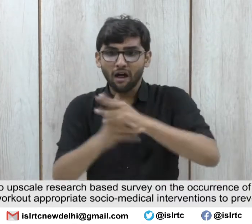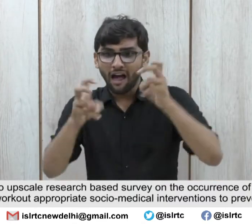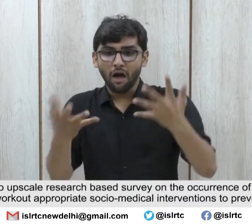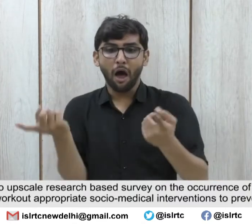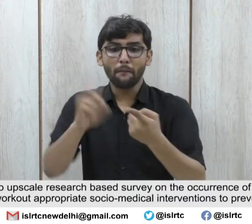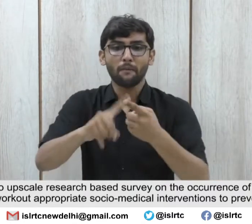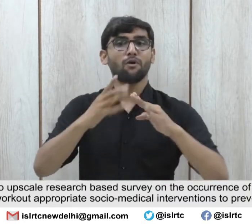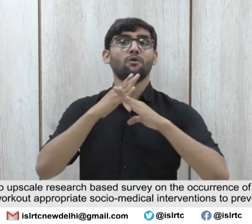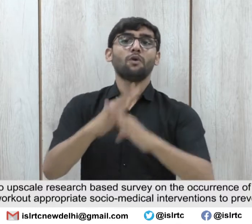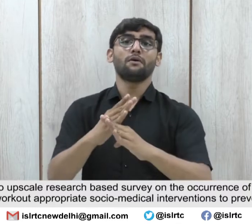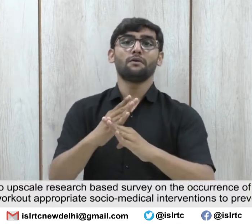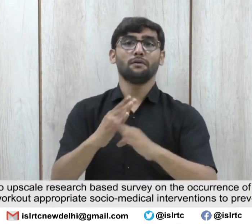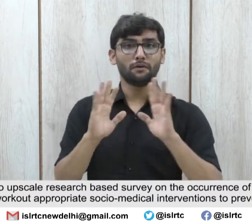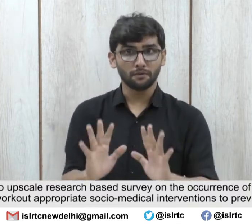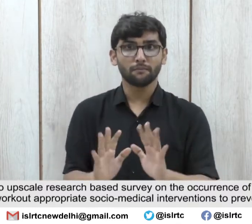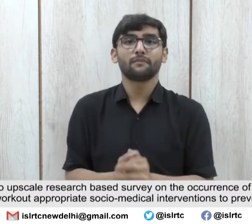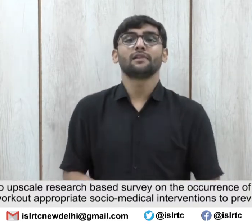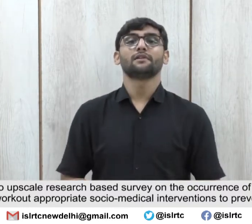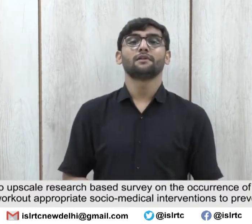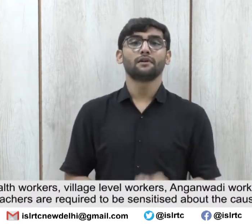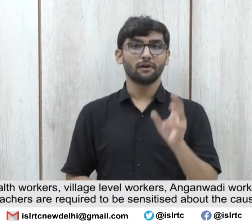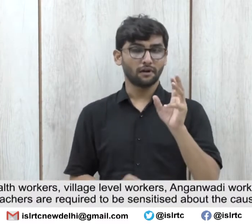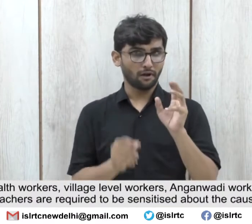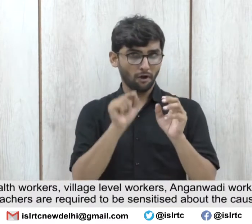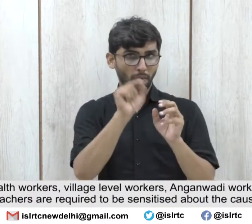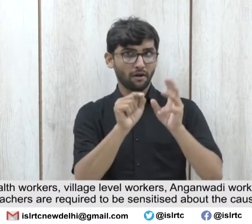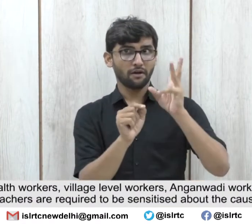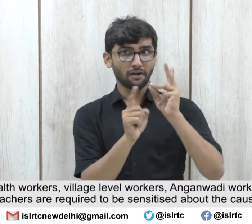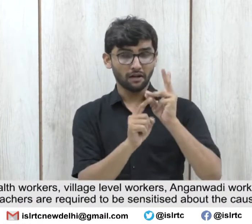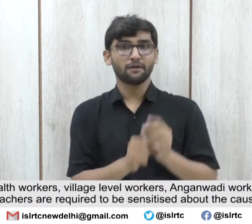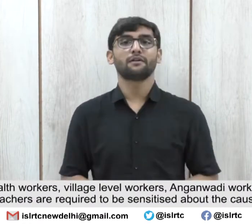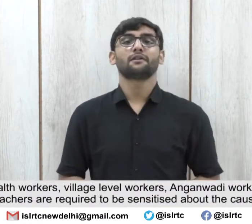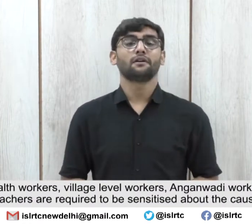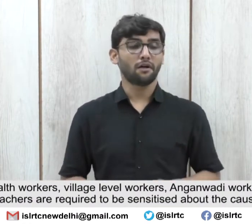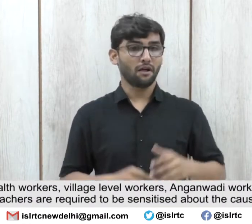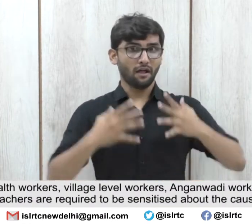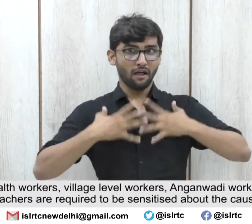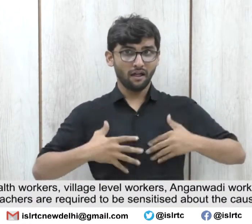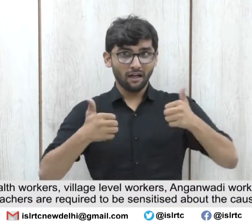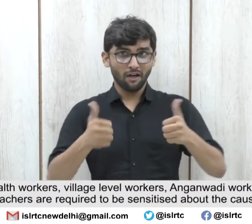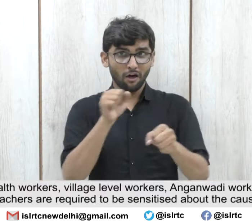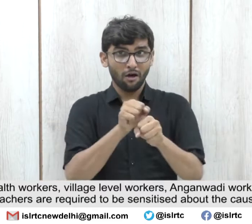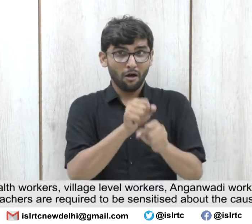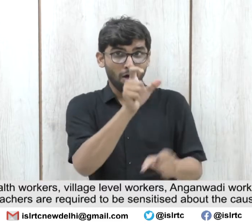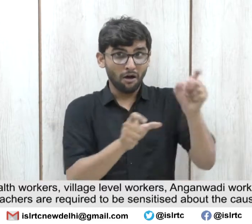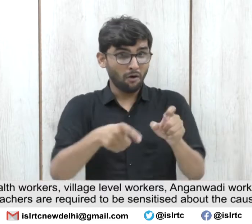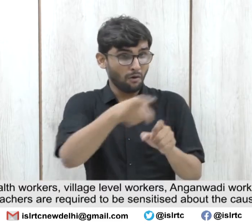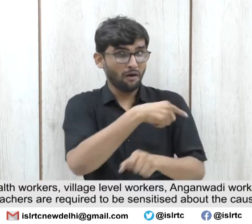such occurrence. The primary health workers,